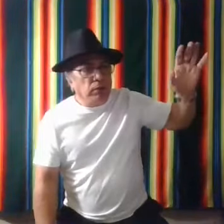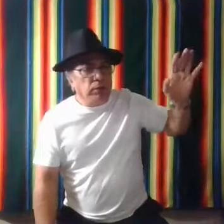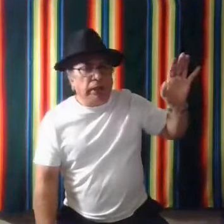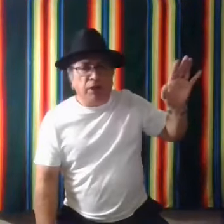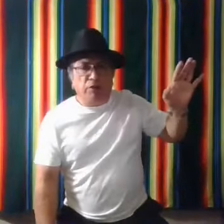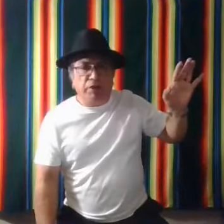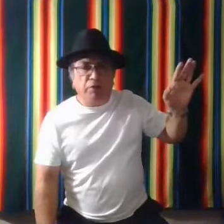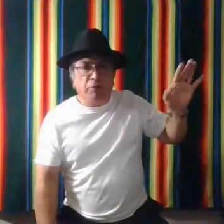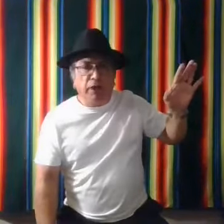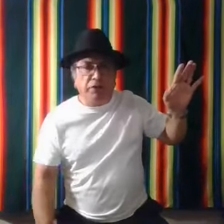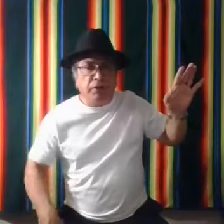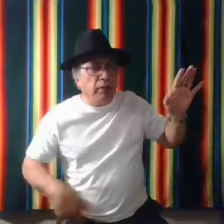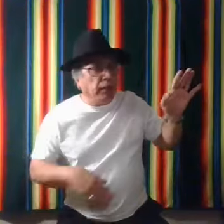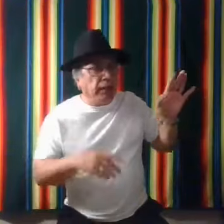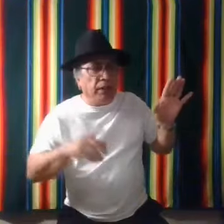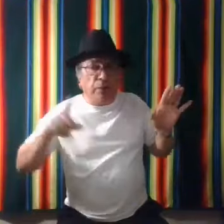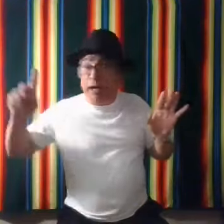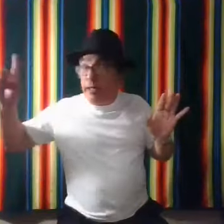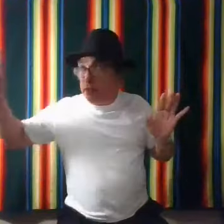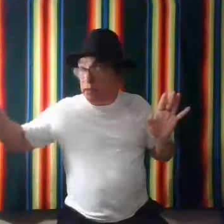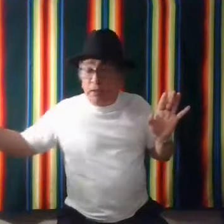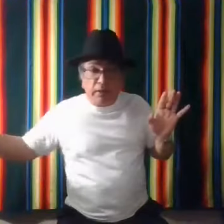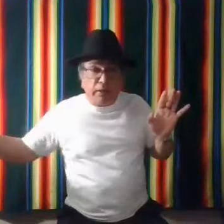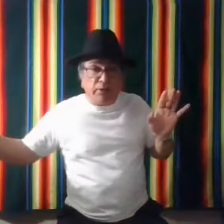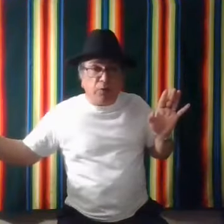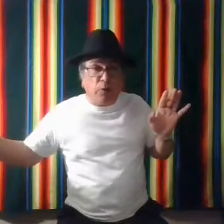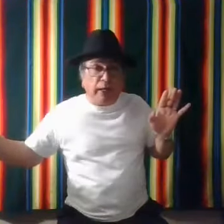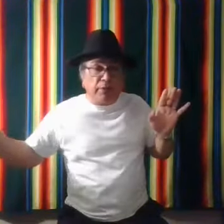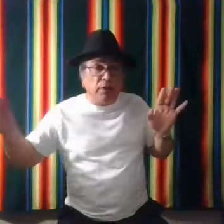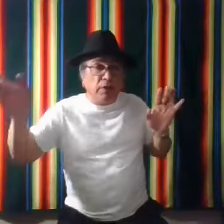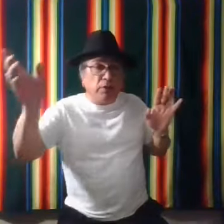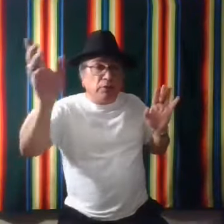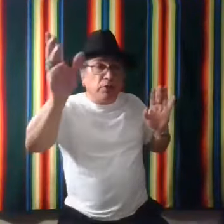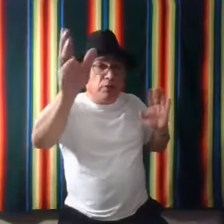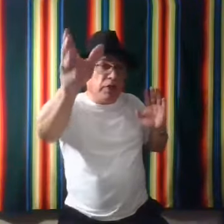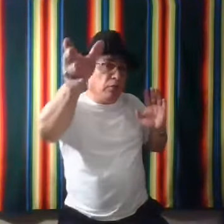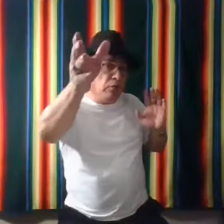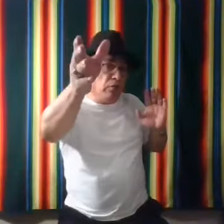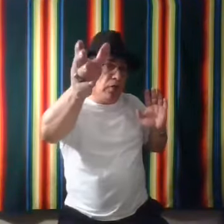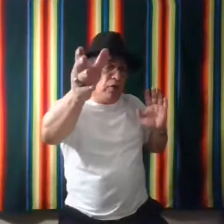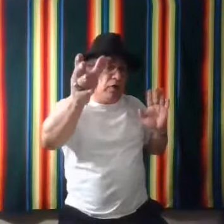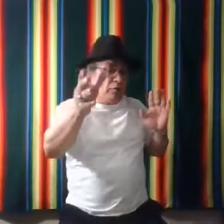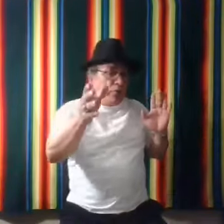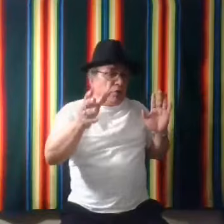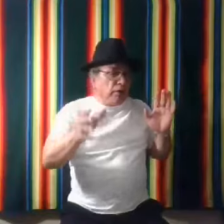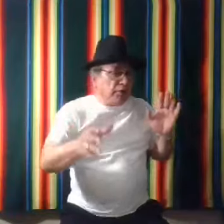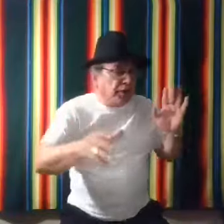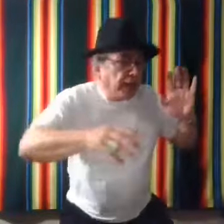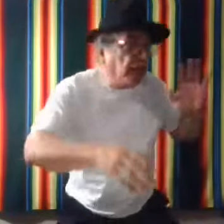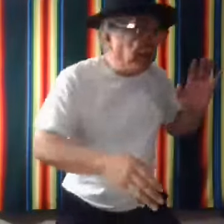That's how a sense of direction. And then behind us is the West. So then if I, if we're standing, let me